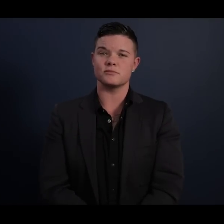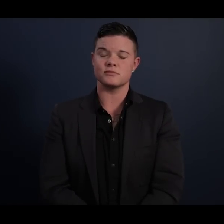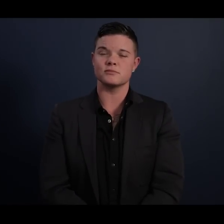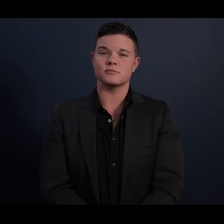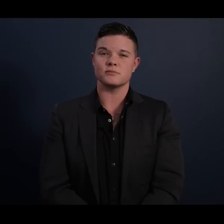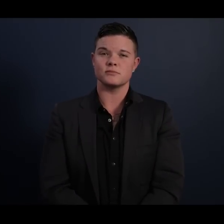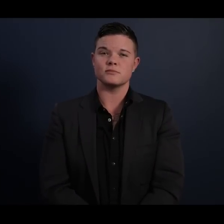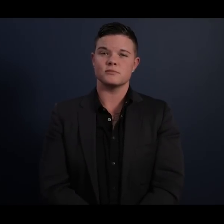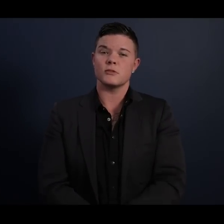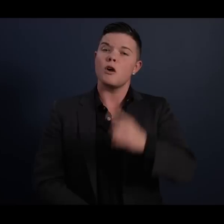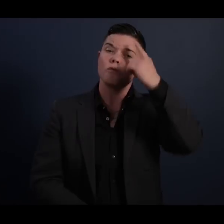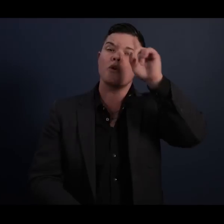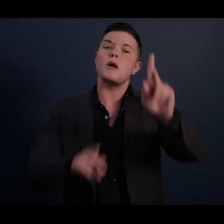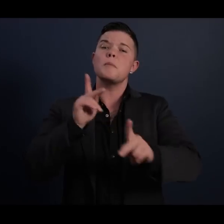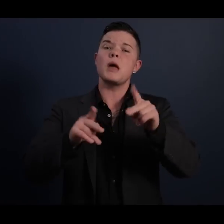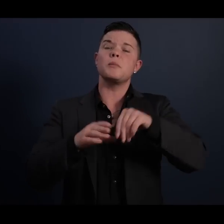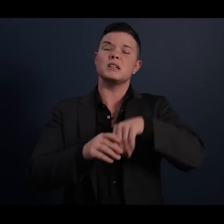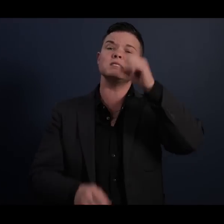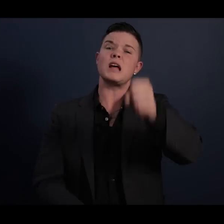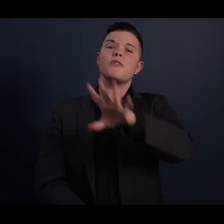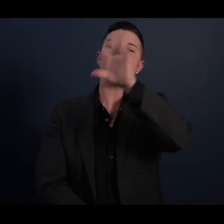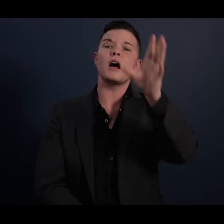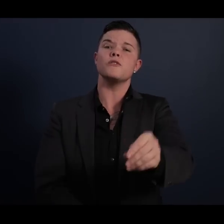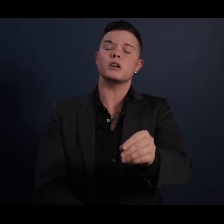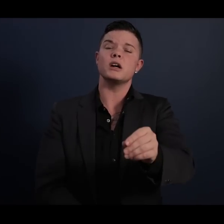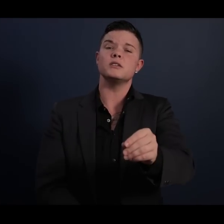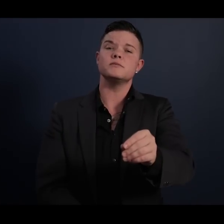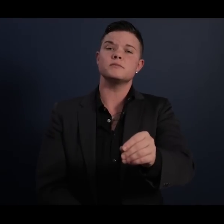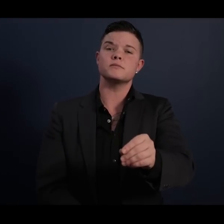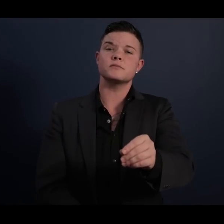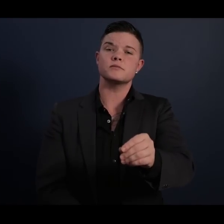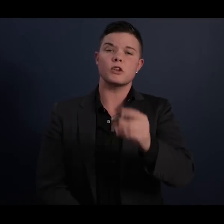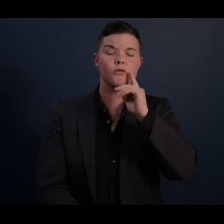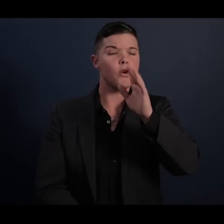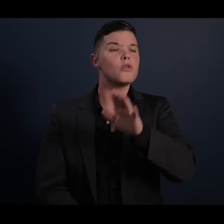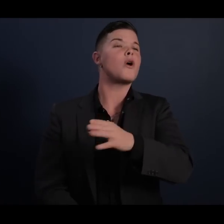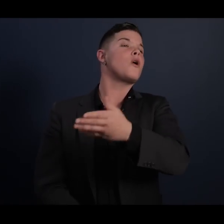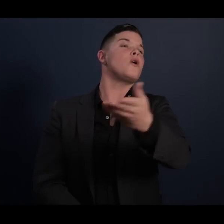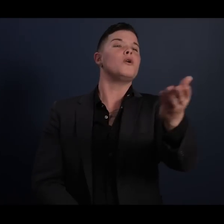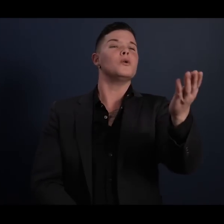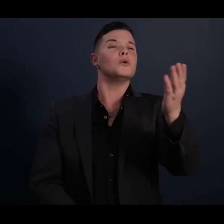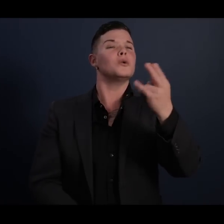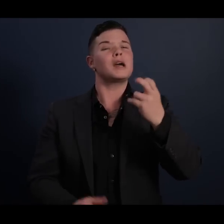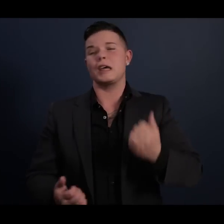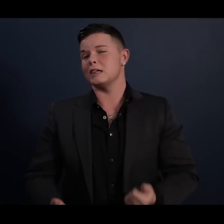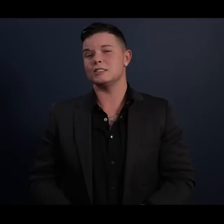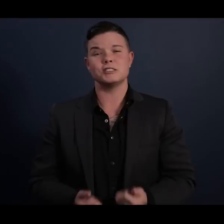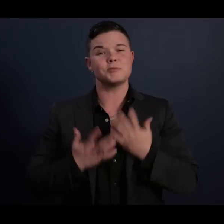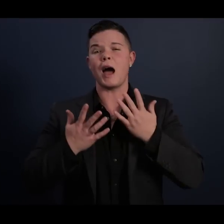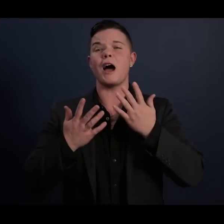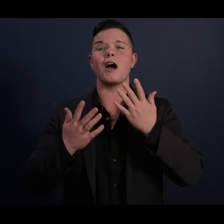For the people of South Africa, for those he inspired around the globe,